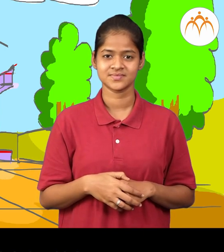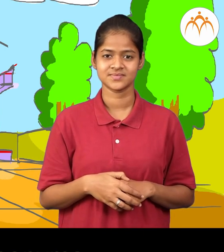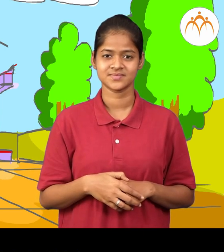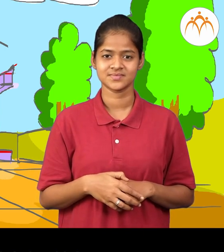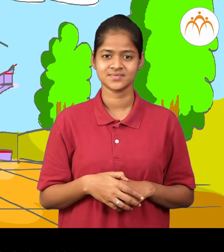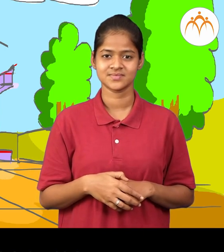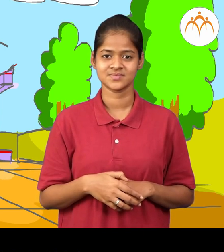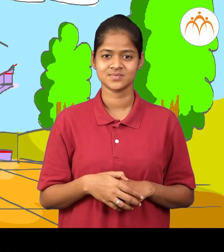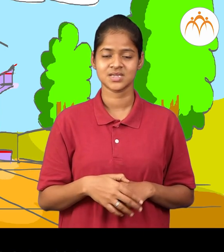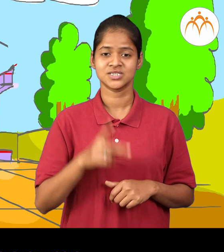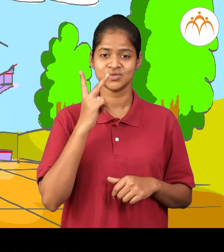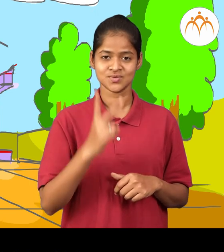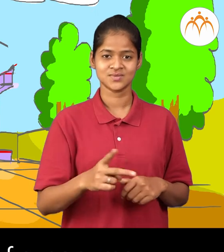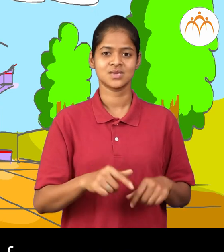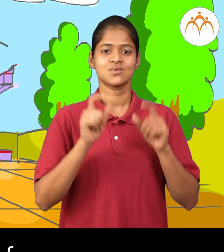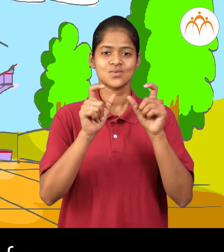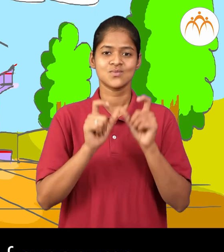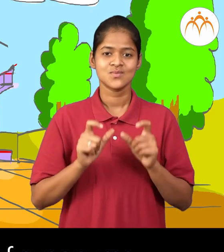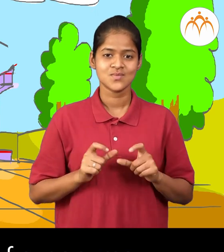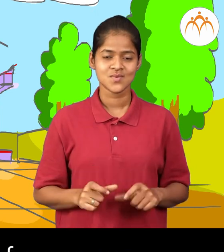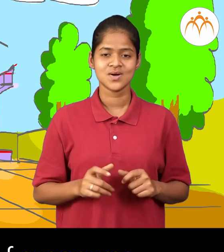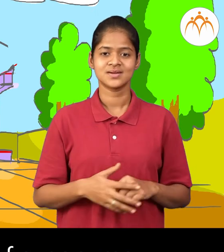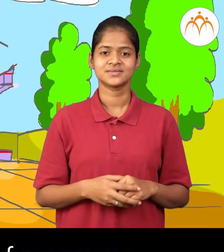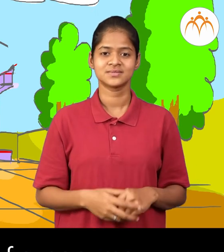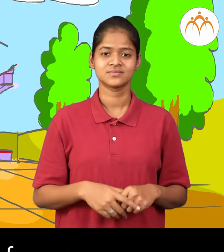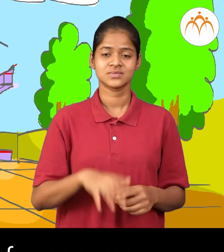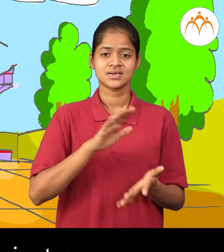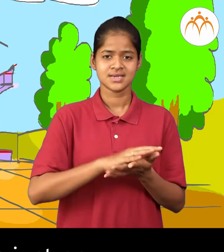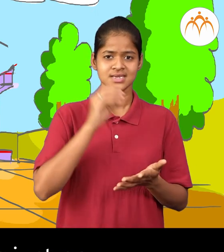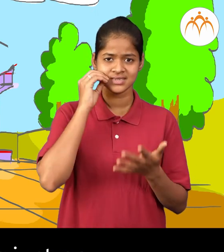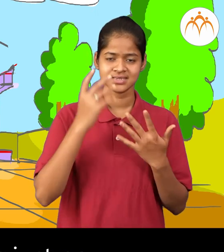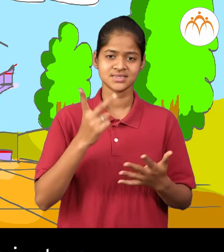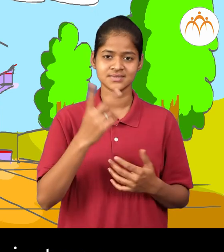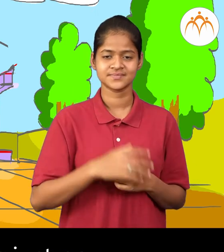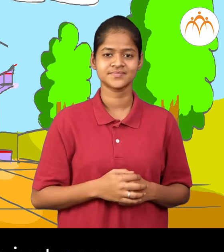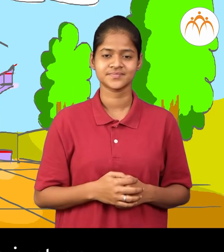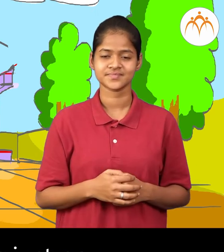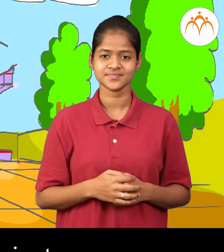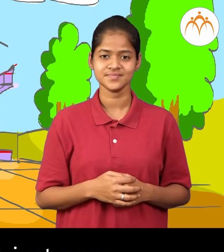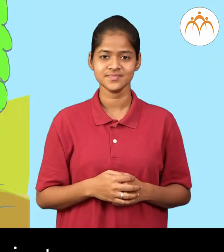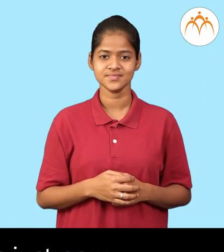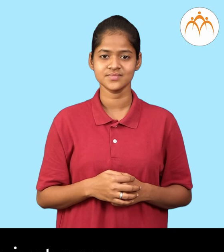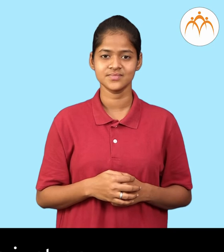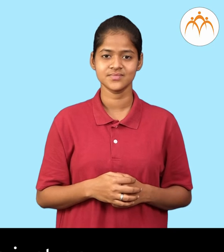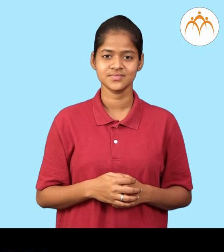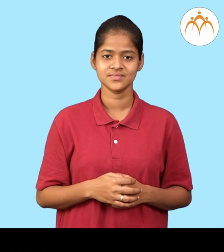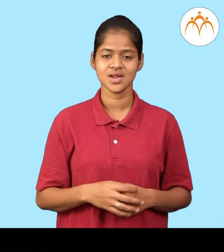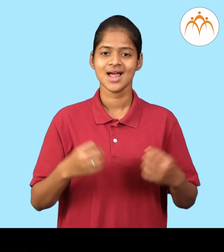See which pairs of synonyms we came across just now. Jolly